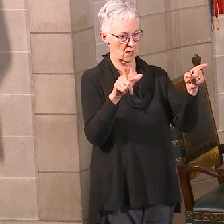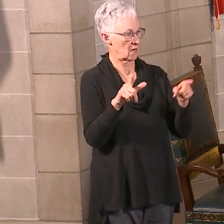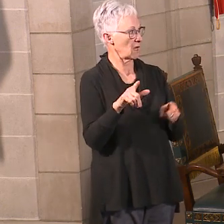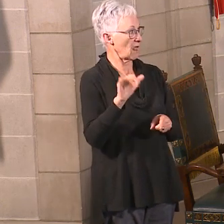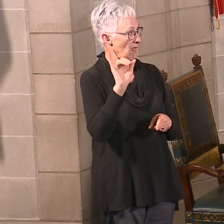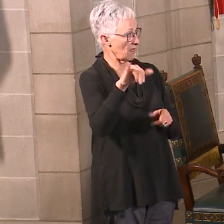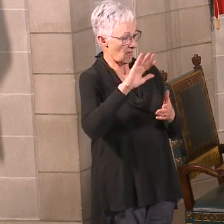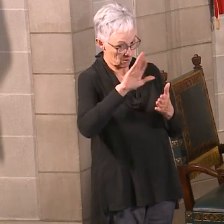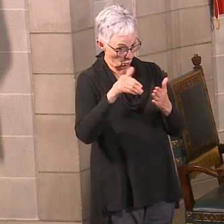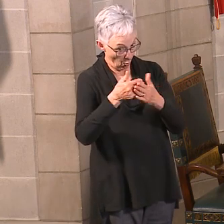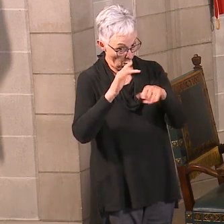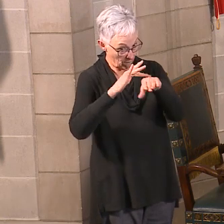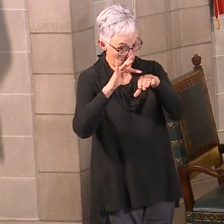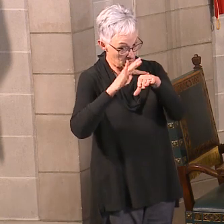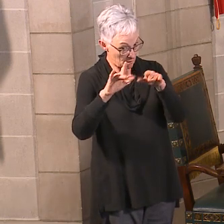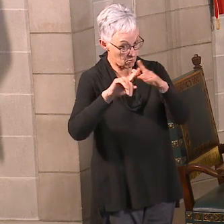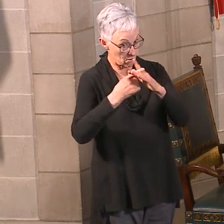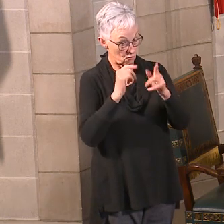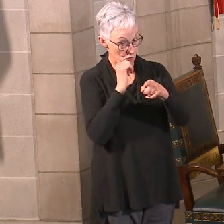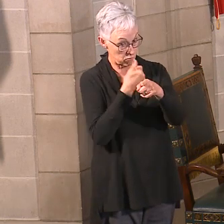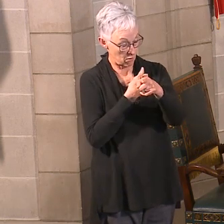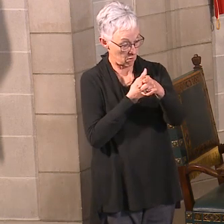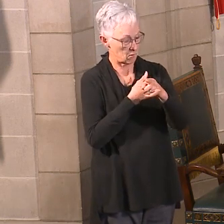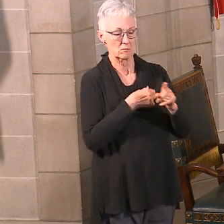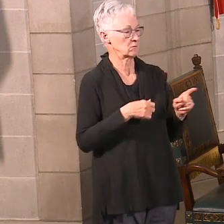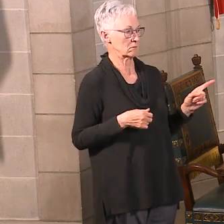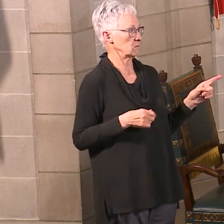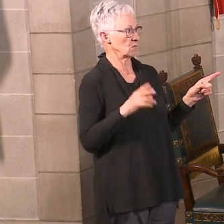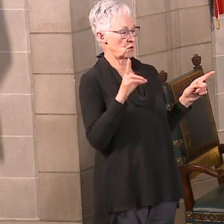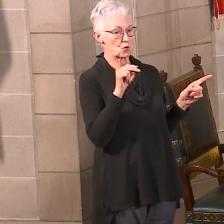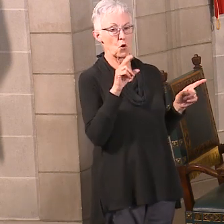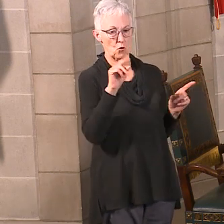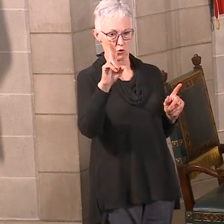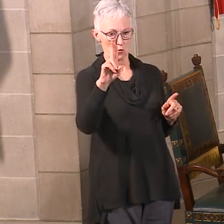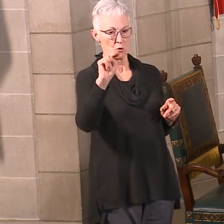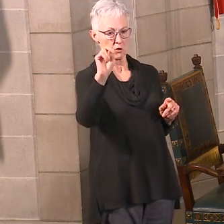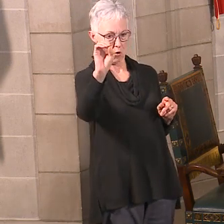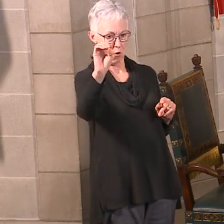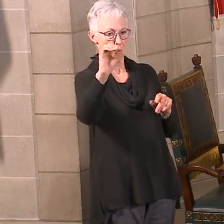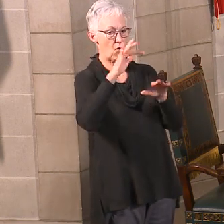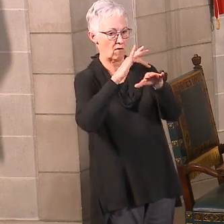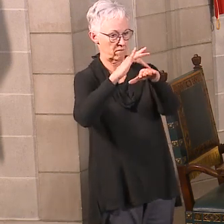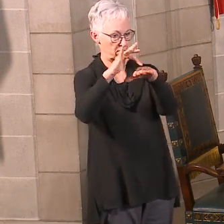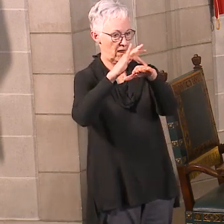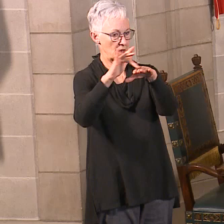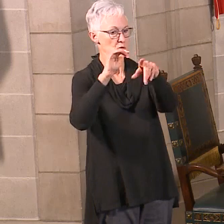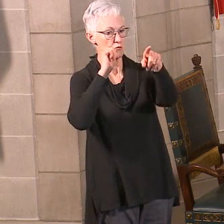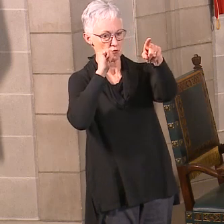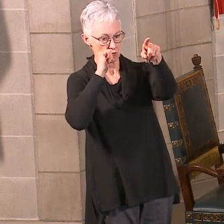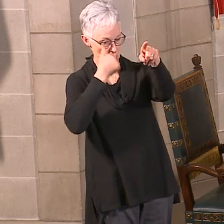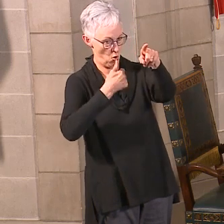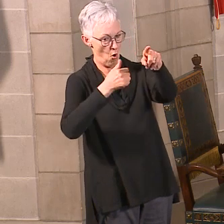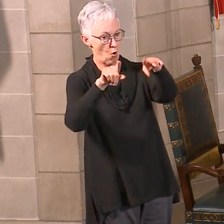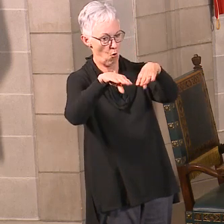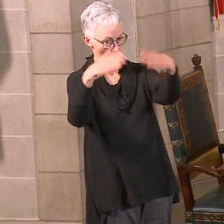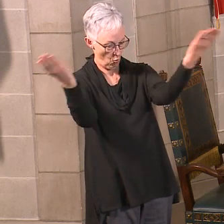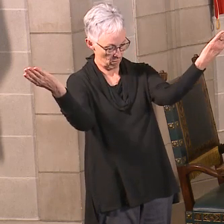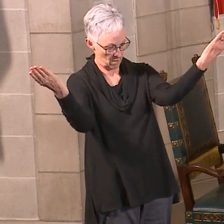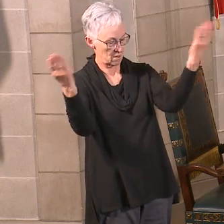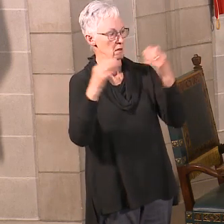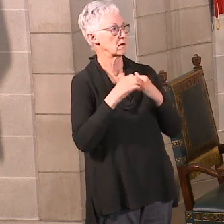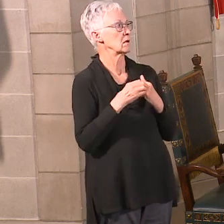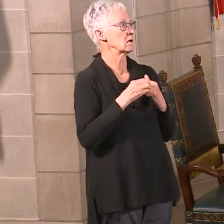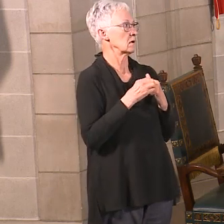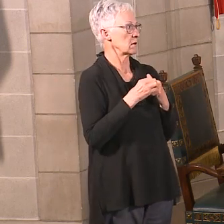So the beds for UNO will start available tomorrow. Again, work through your local